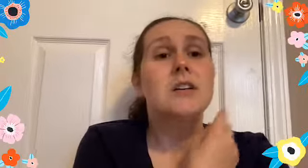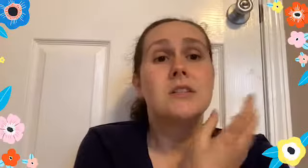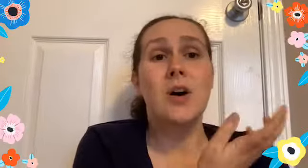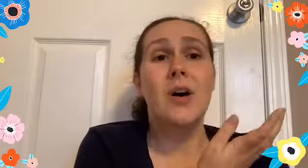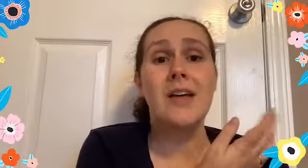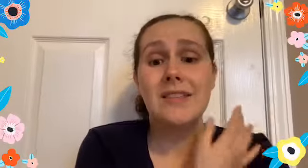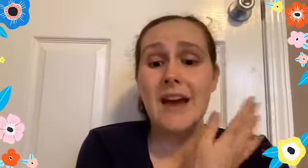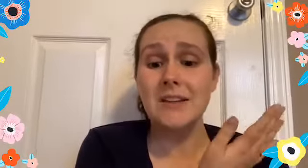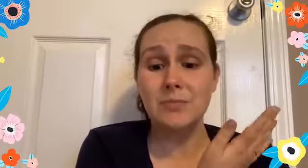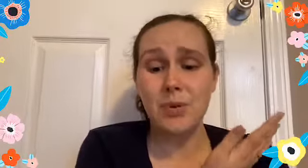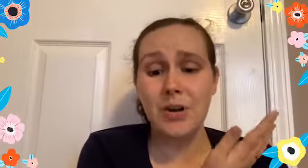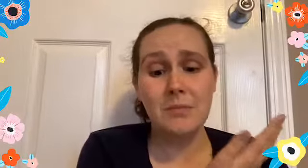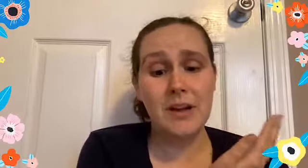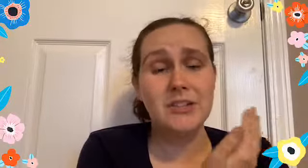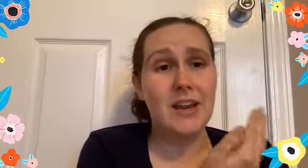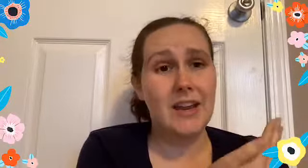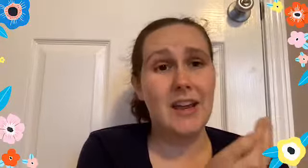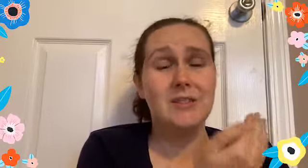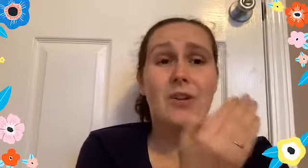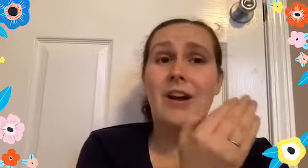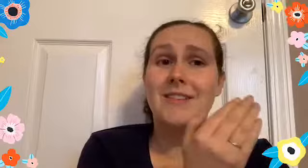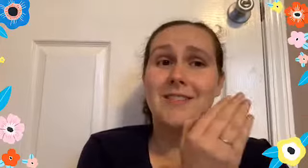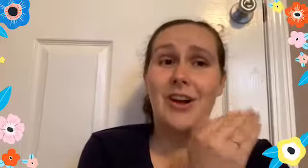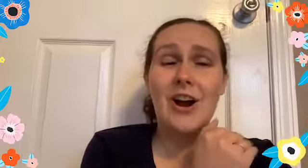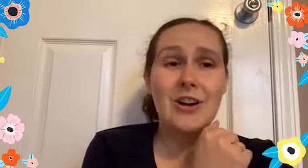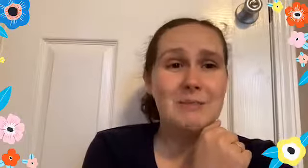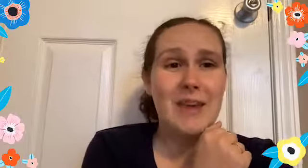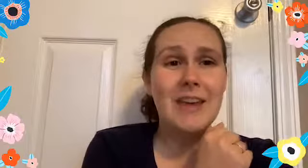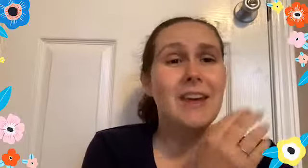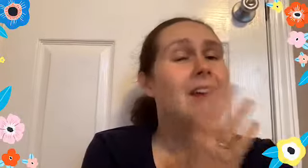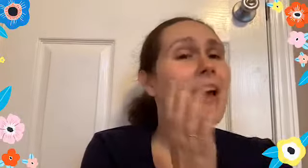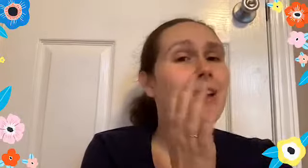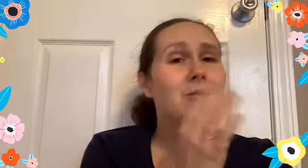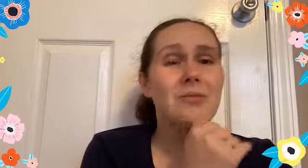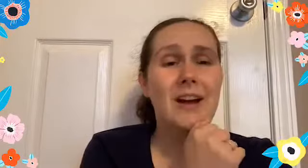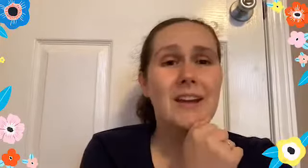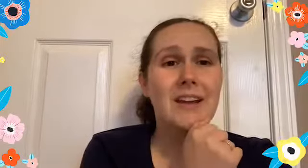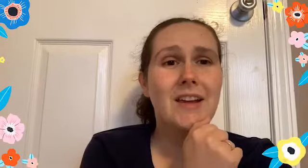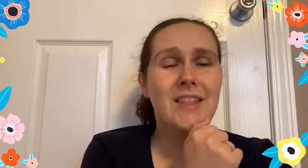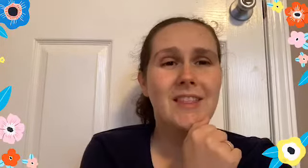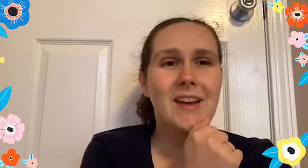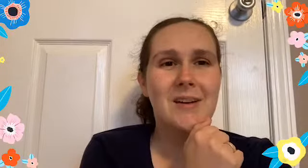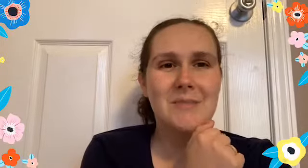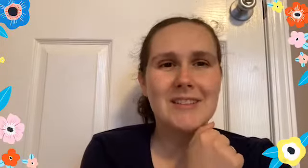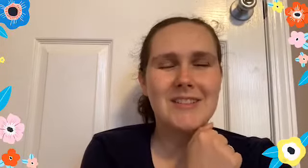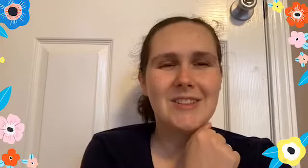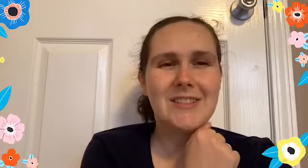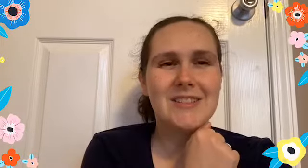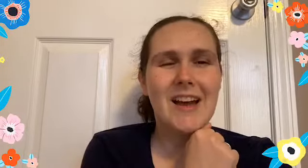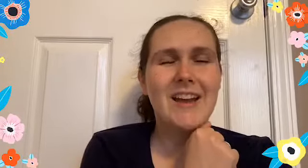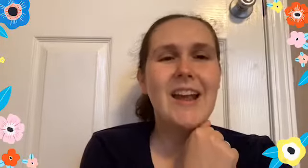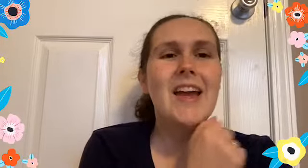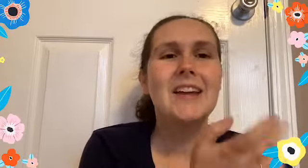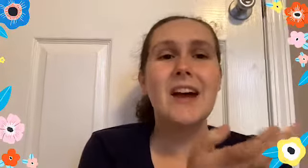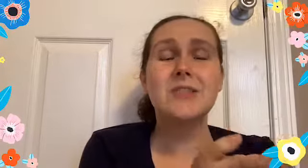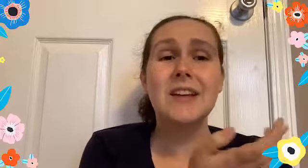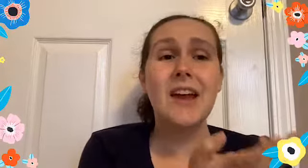So that is pretty much it as far as the card making and writing the message inside. Now to get